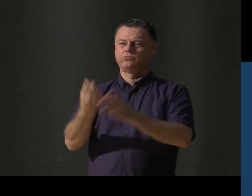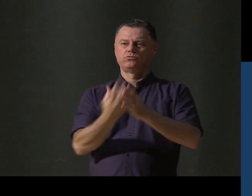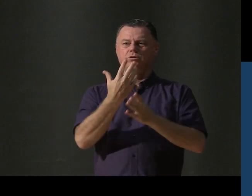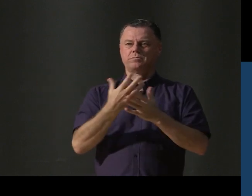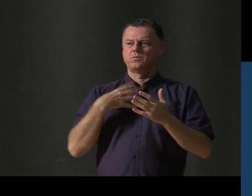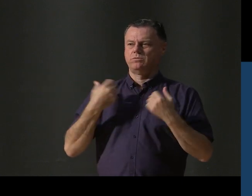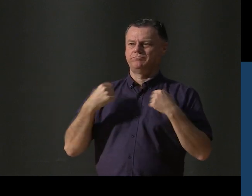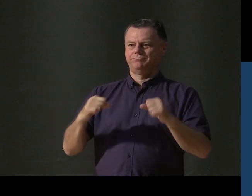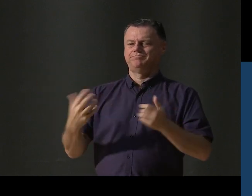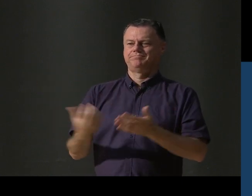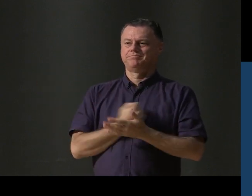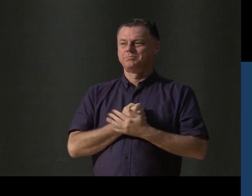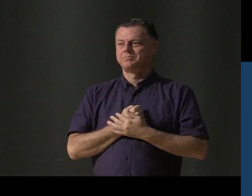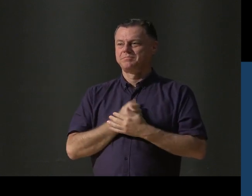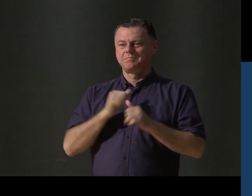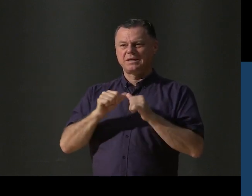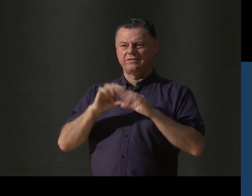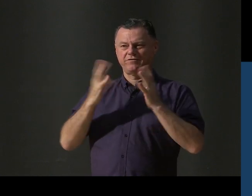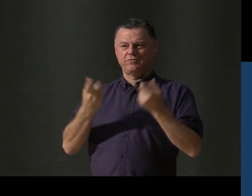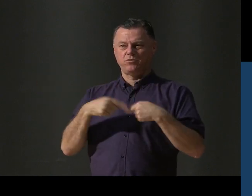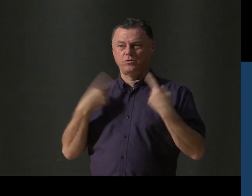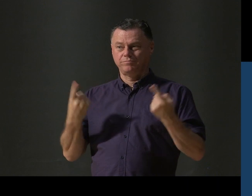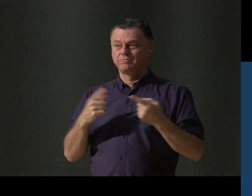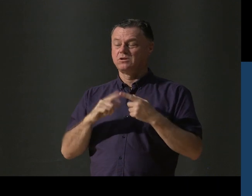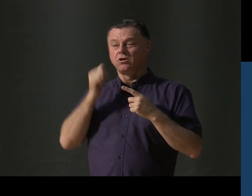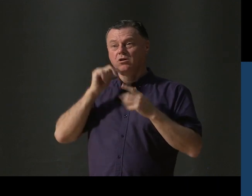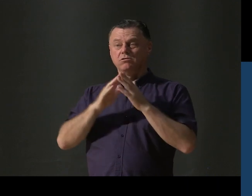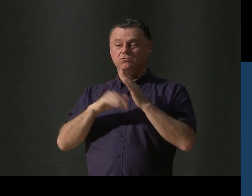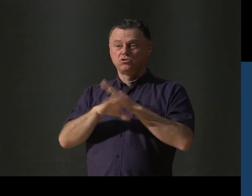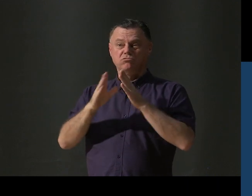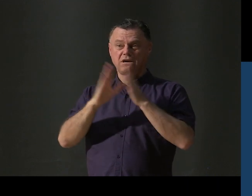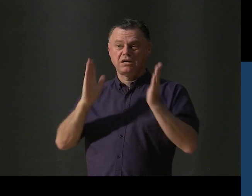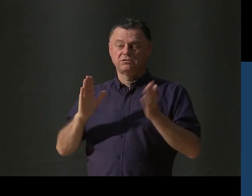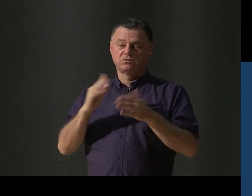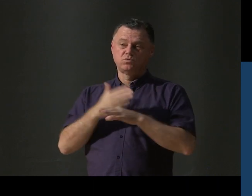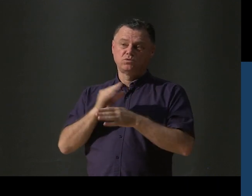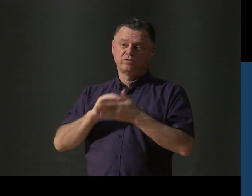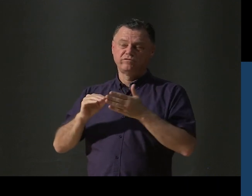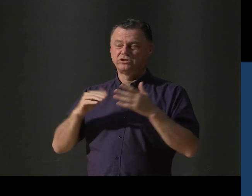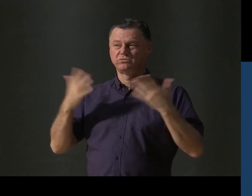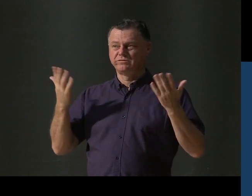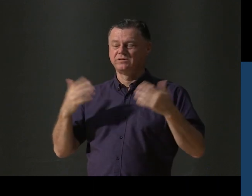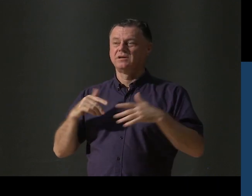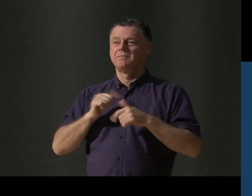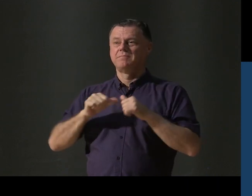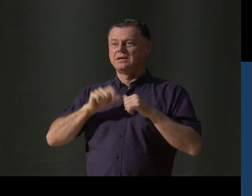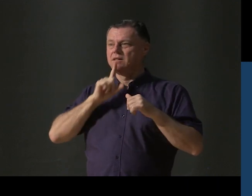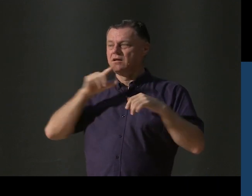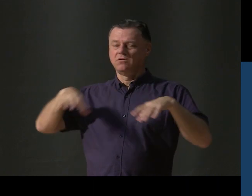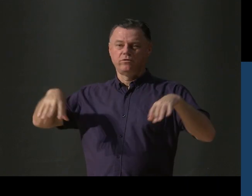Turning off lights saves energy and reduces greenhouse gases. And so much